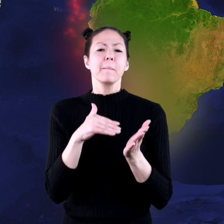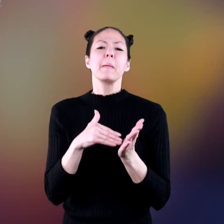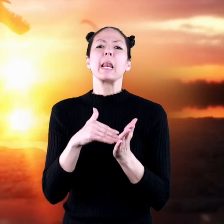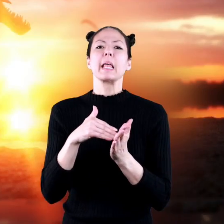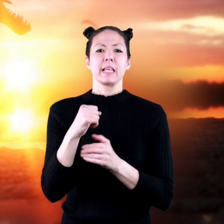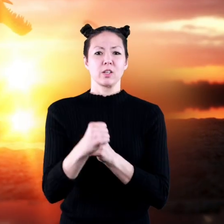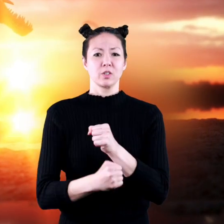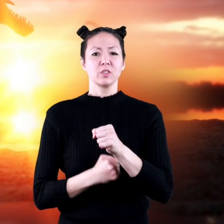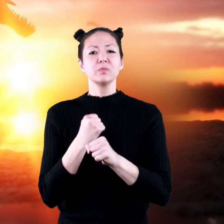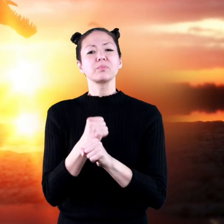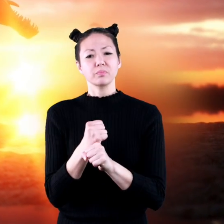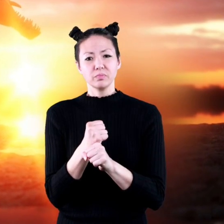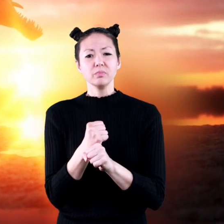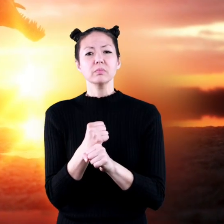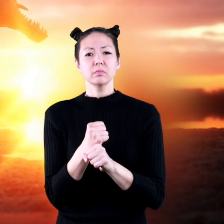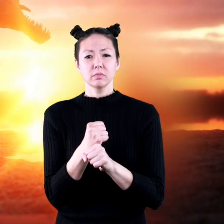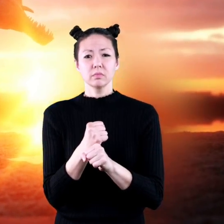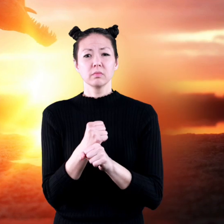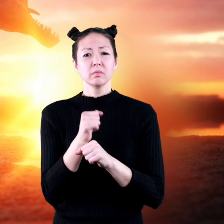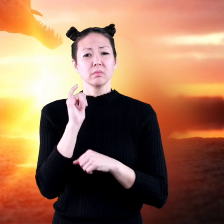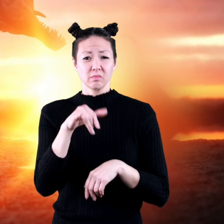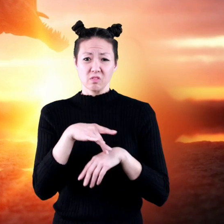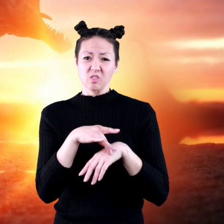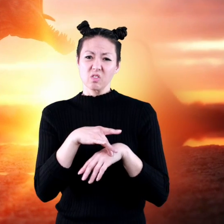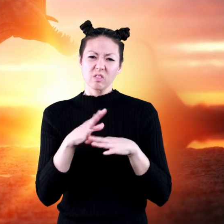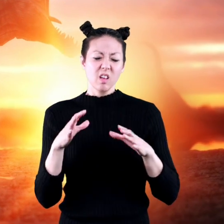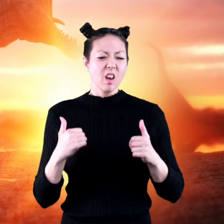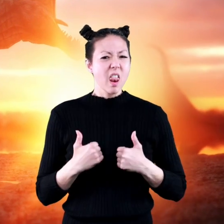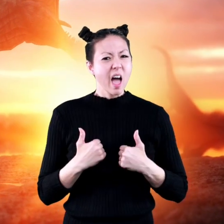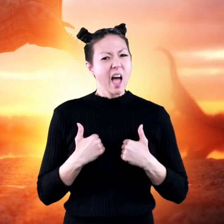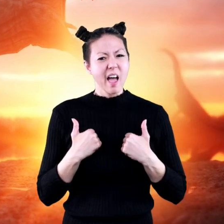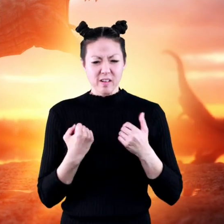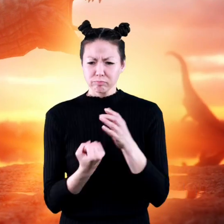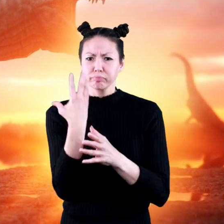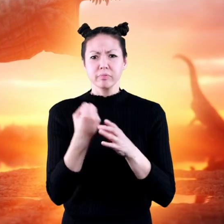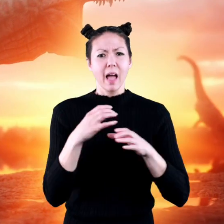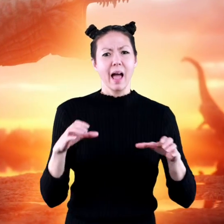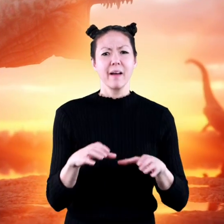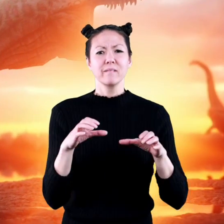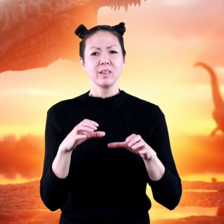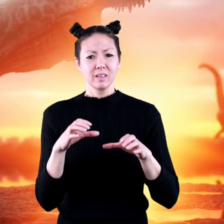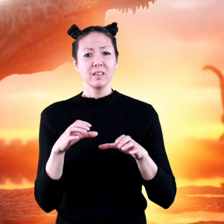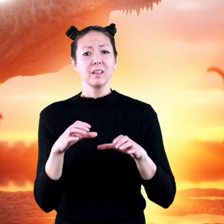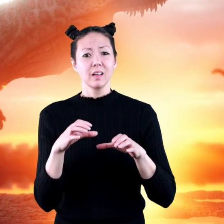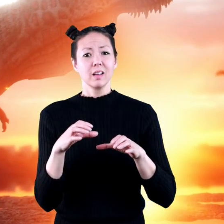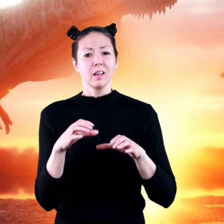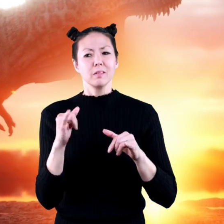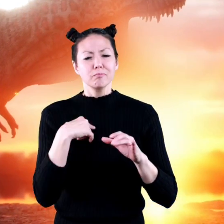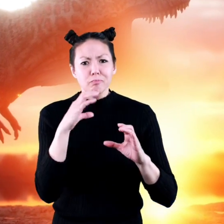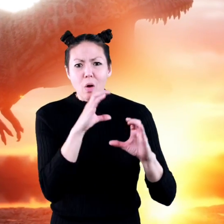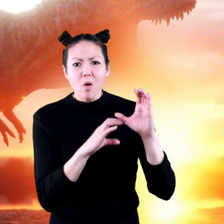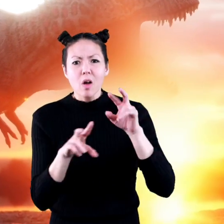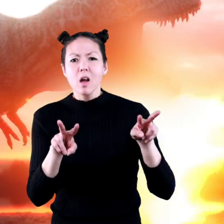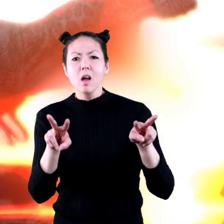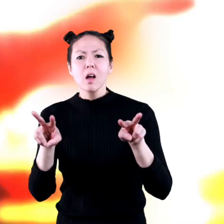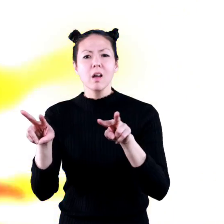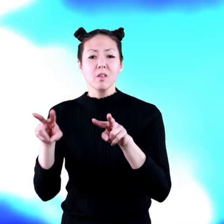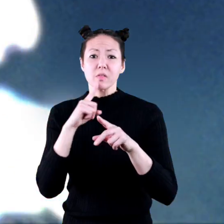For millions of years, our Earth has been alive with erupting volcanoes. In addition to those we've explored, and